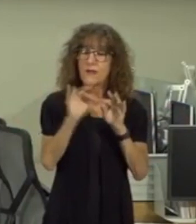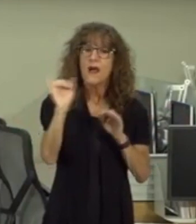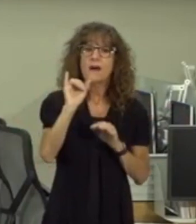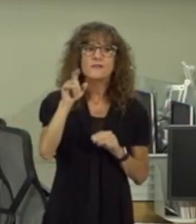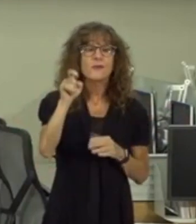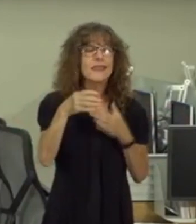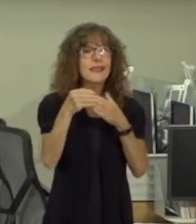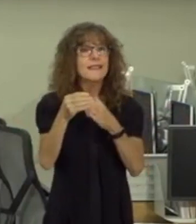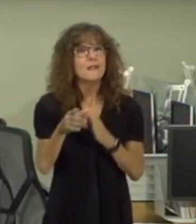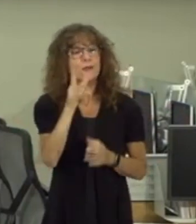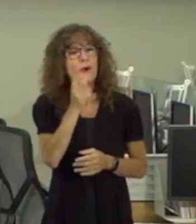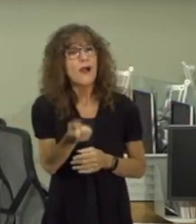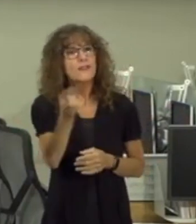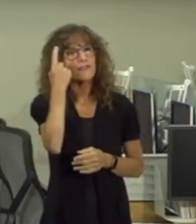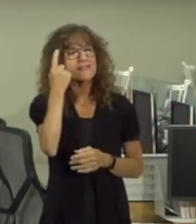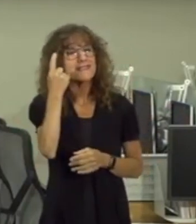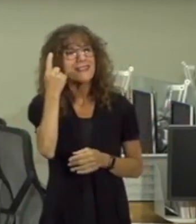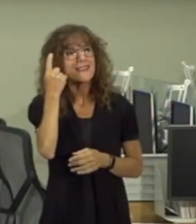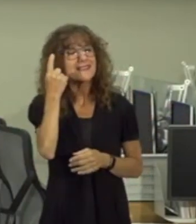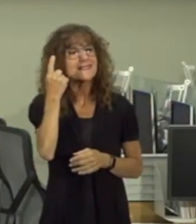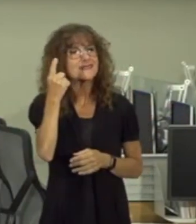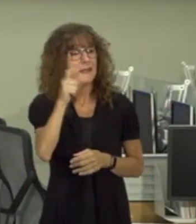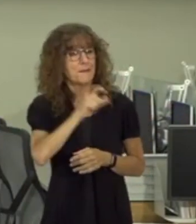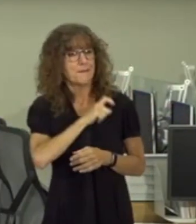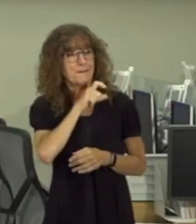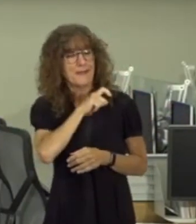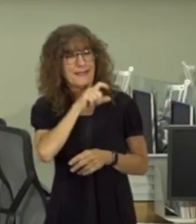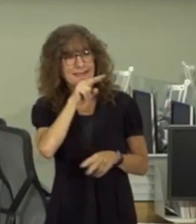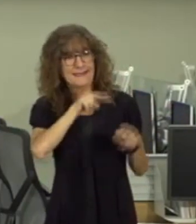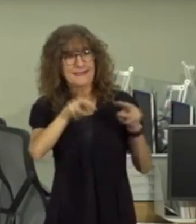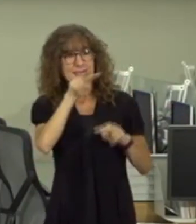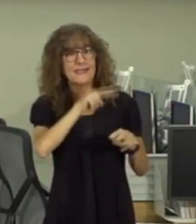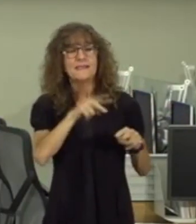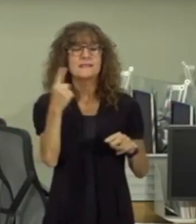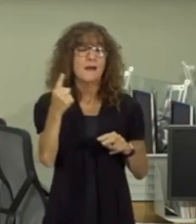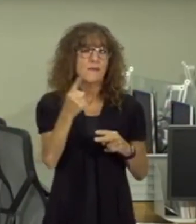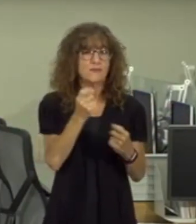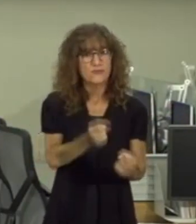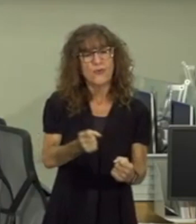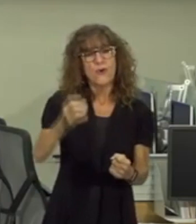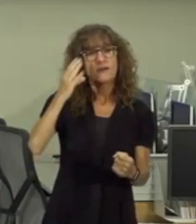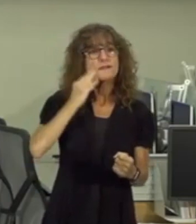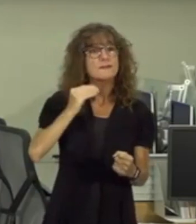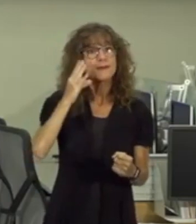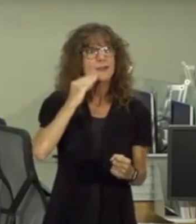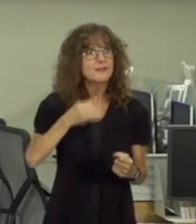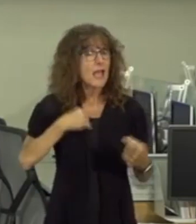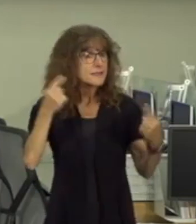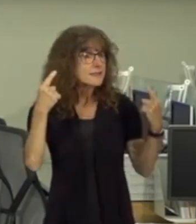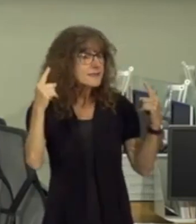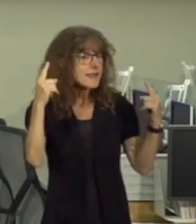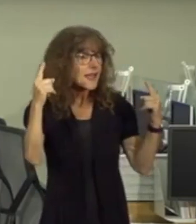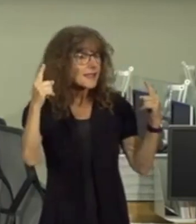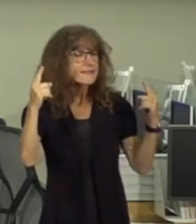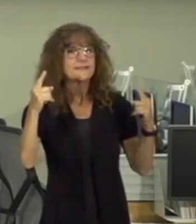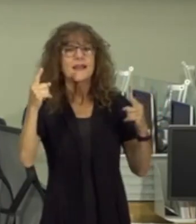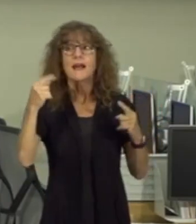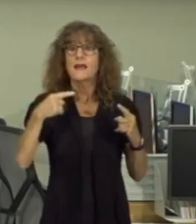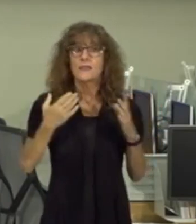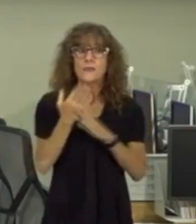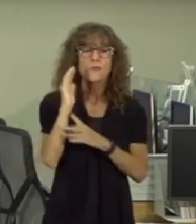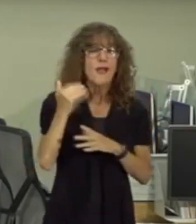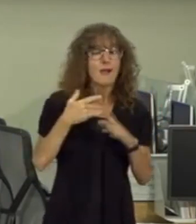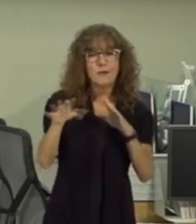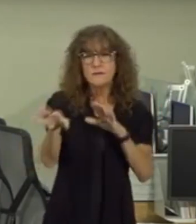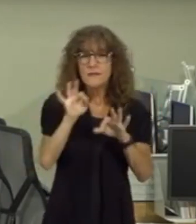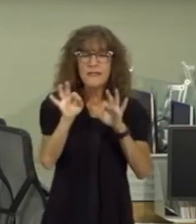also need a leader who understands the science of policing uh someone with great experience who's had some success you'll find that i have said through all of